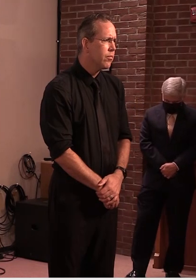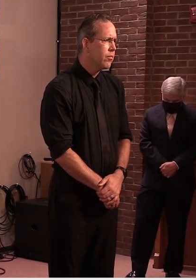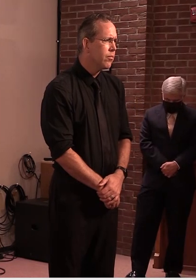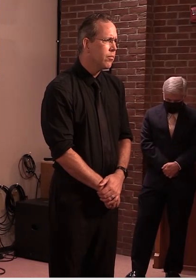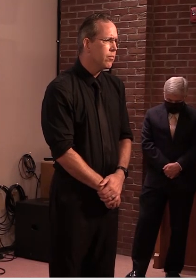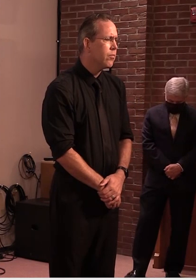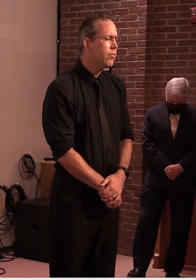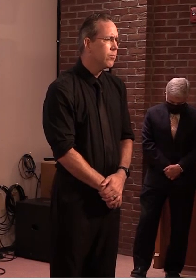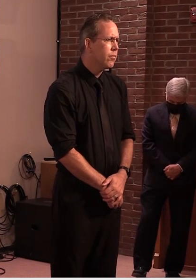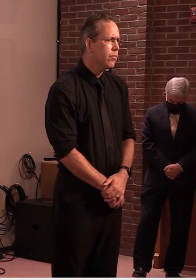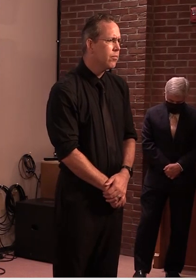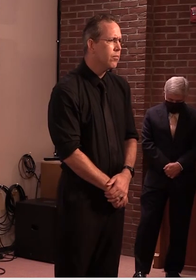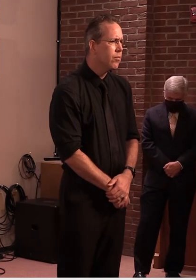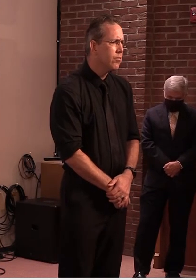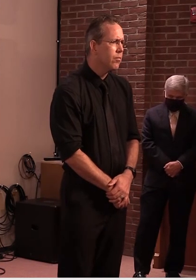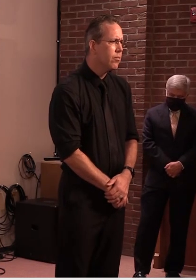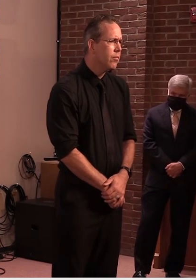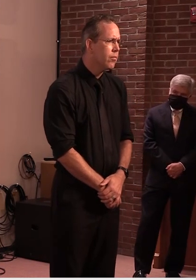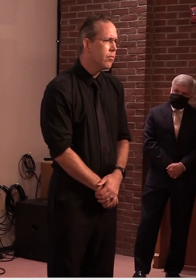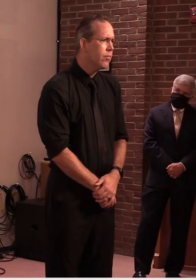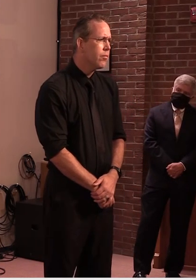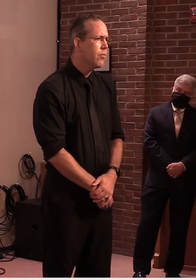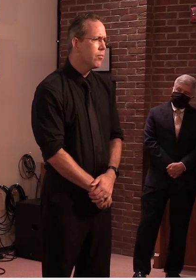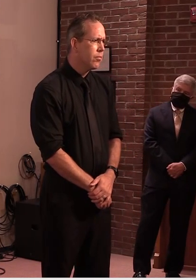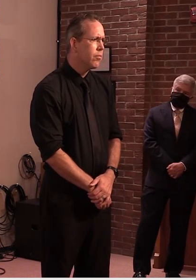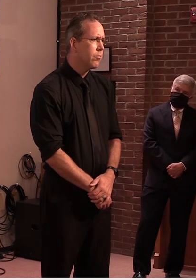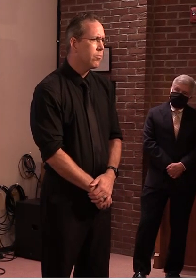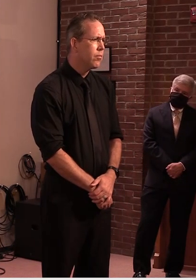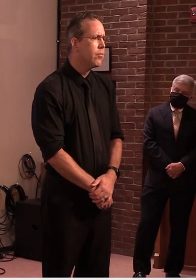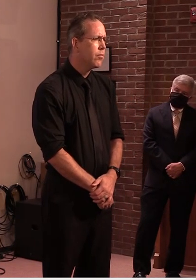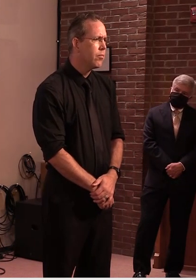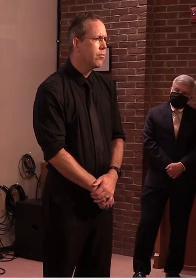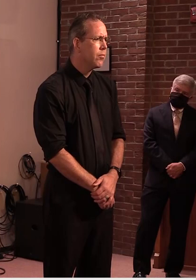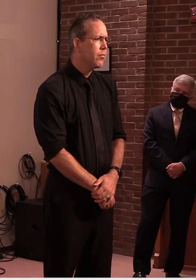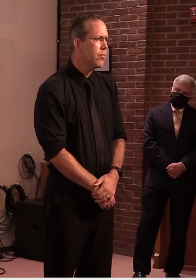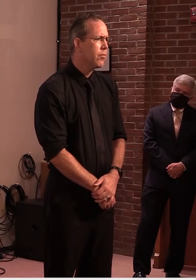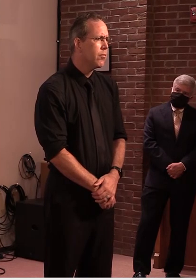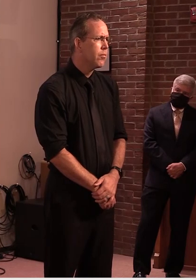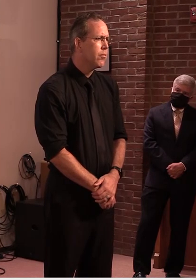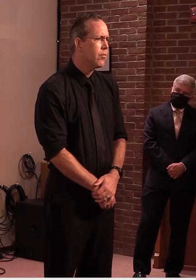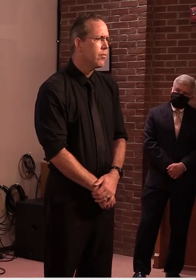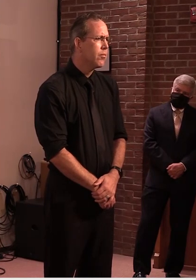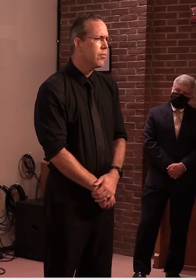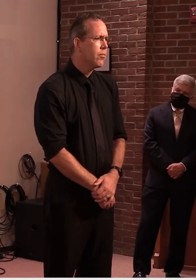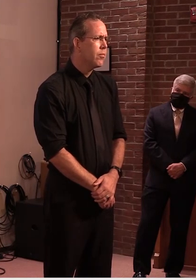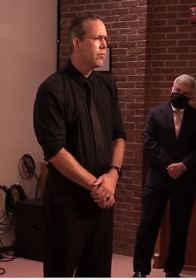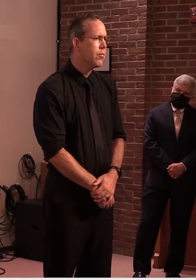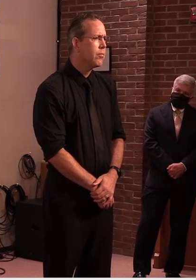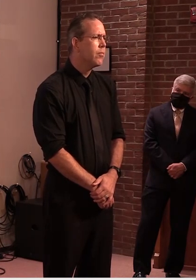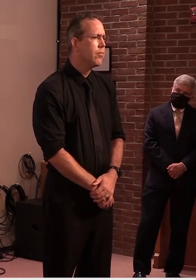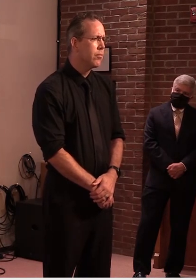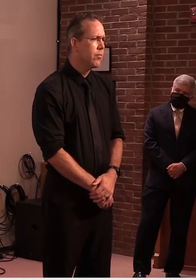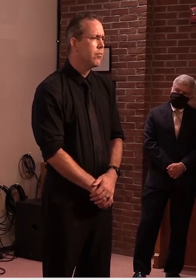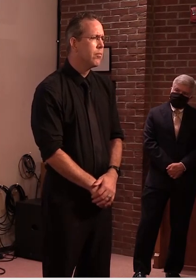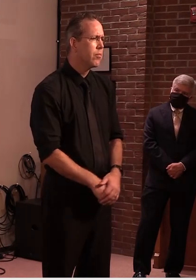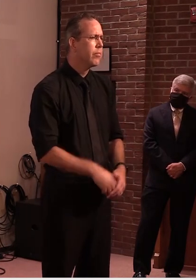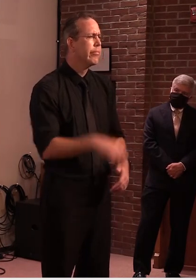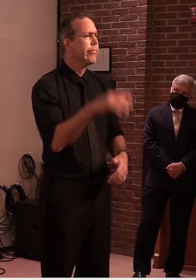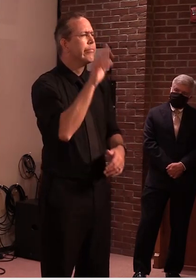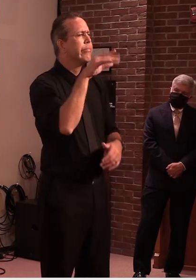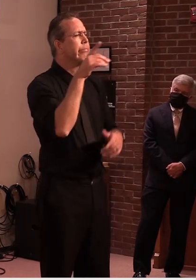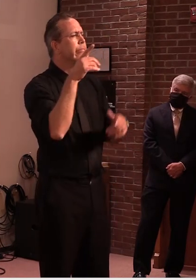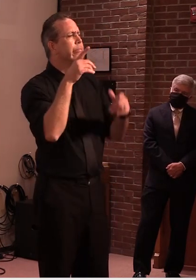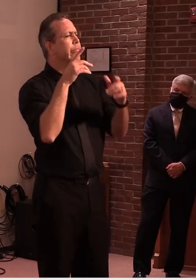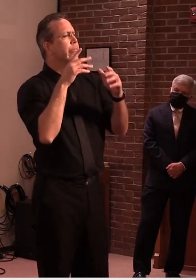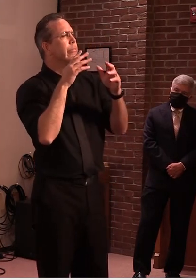what is your administration doing to reduce municipal sewage dumping yeah again uh some of